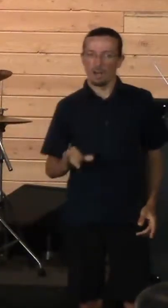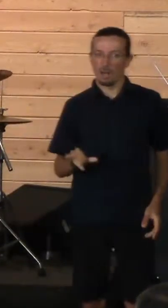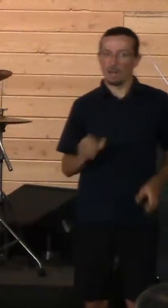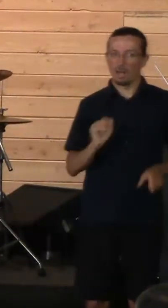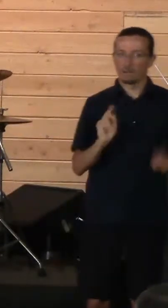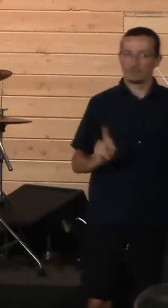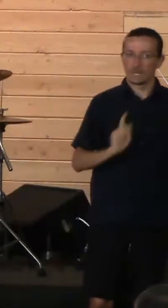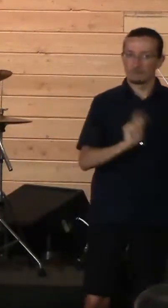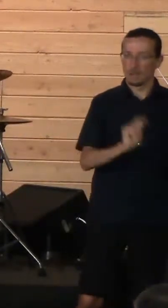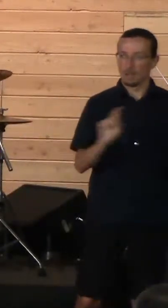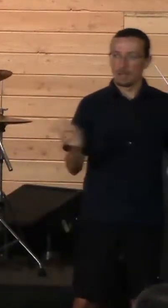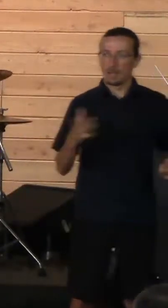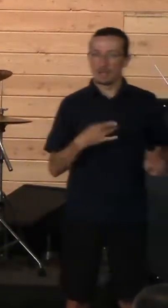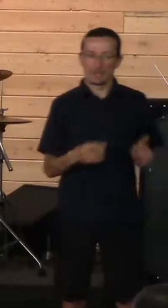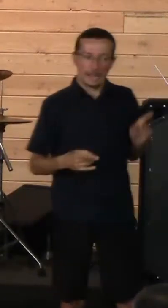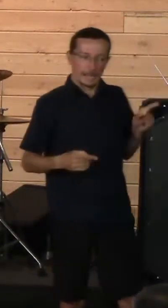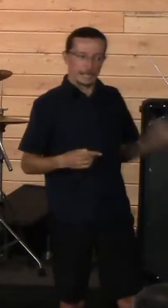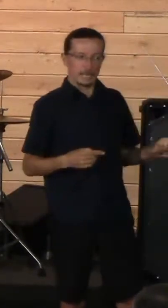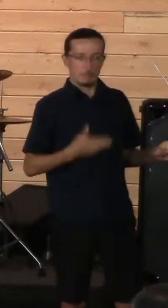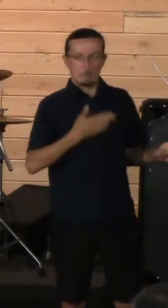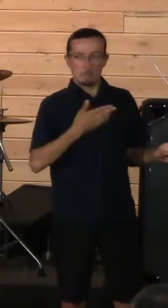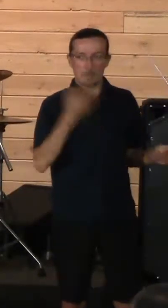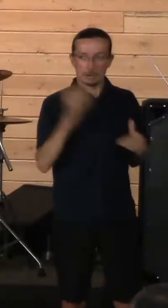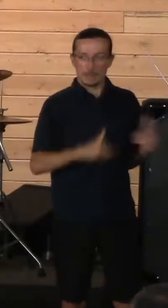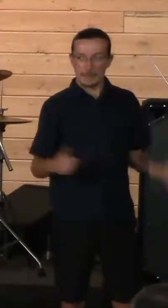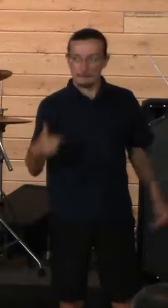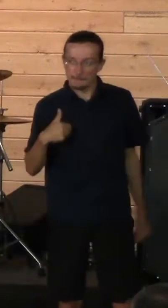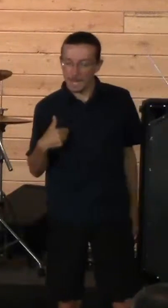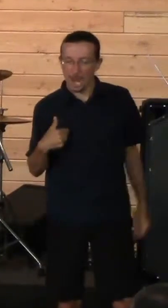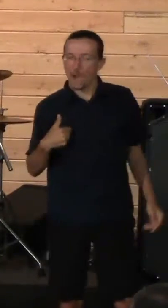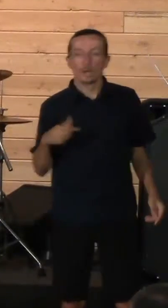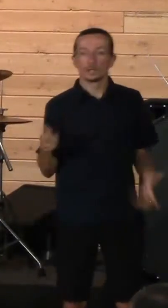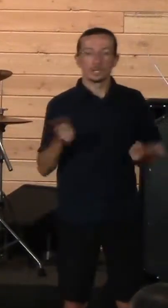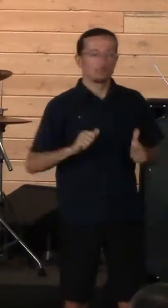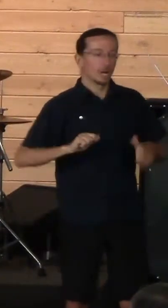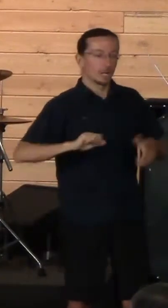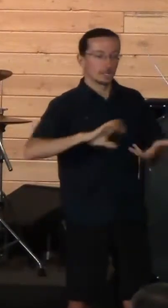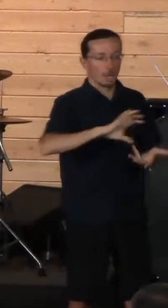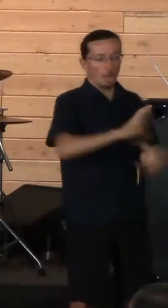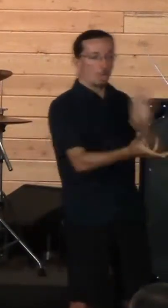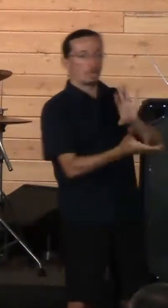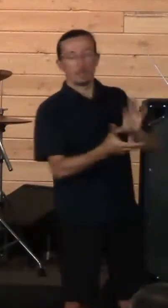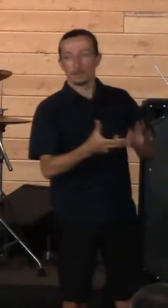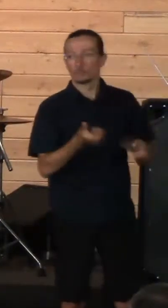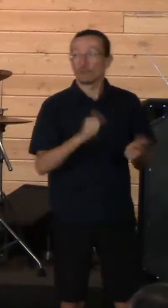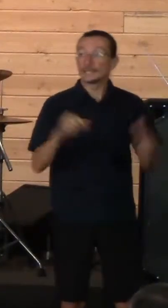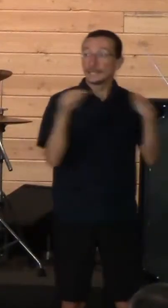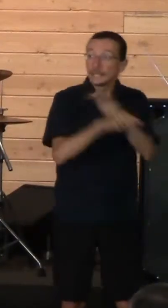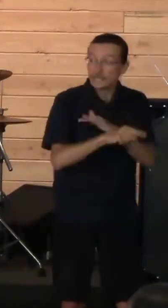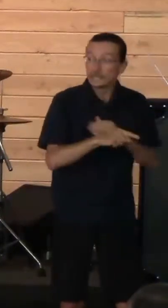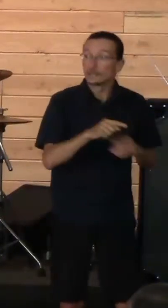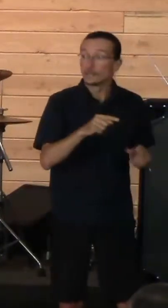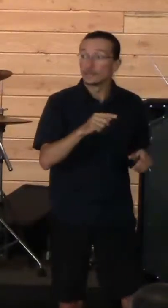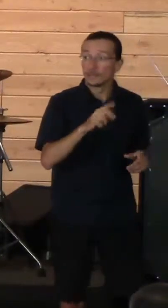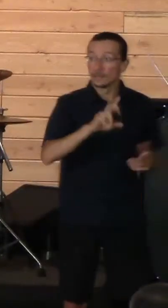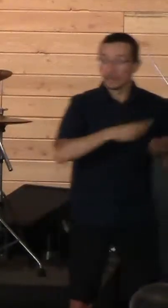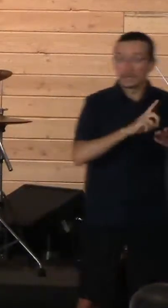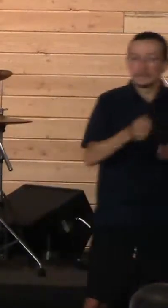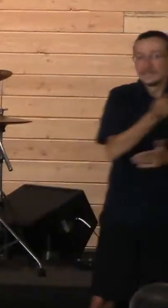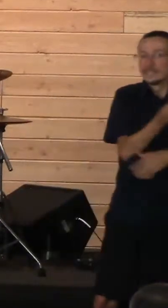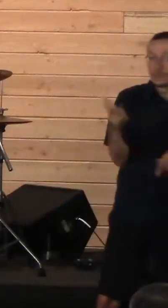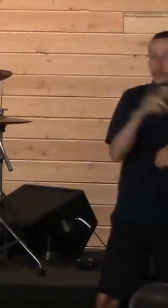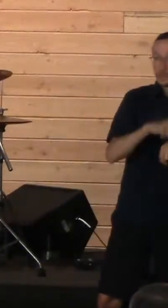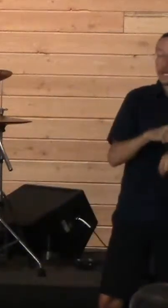and so envy seeps in, and he tries to just ruin David's life and end his life. He attempts to murder him several times,